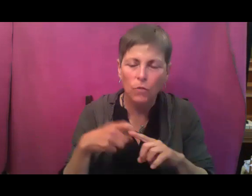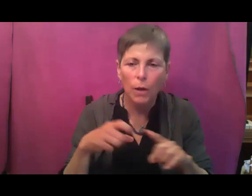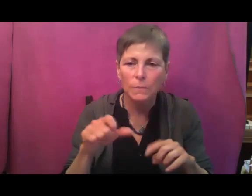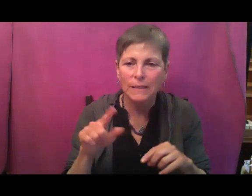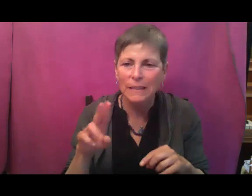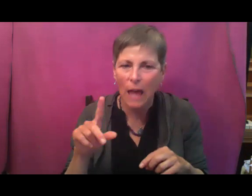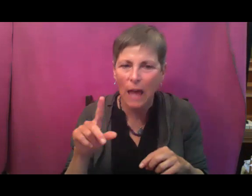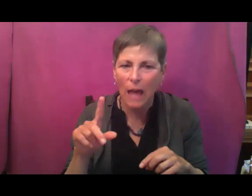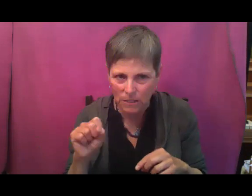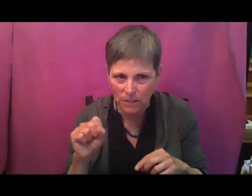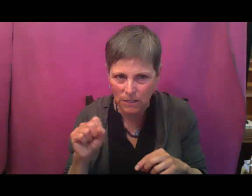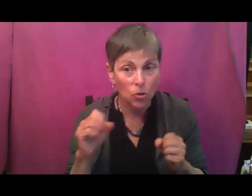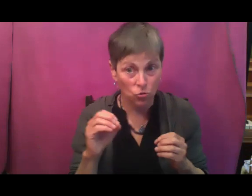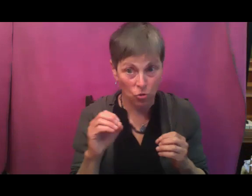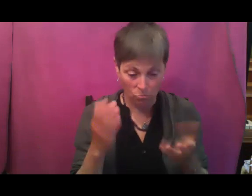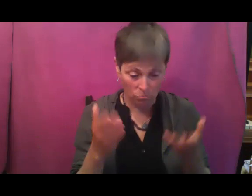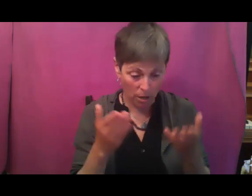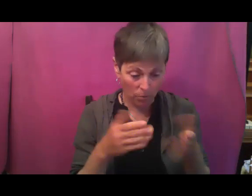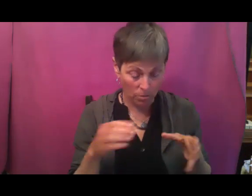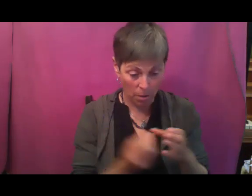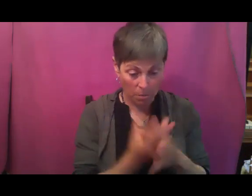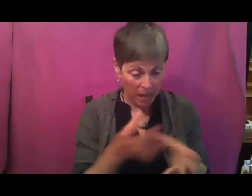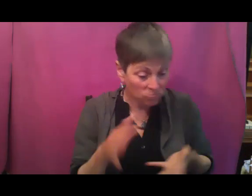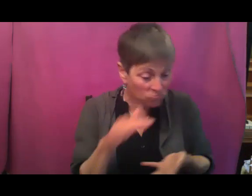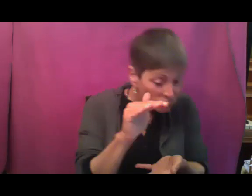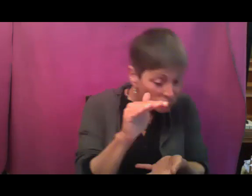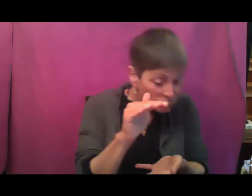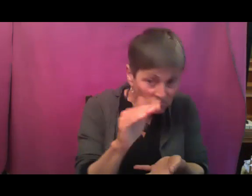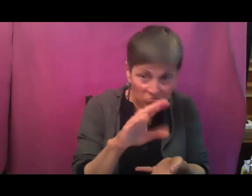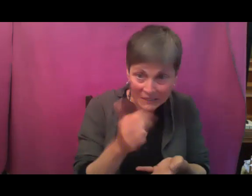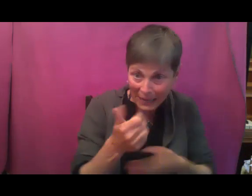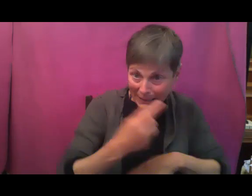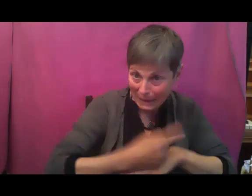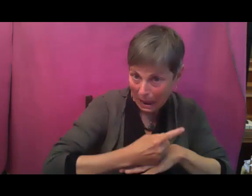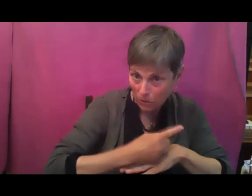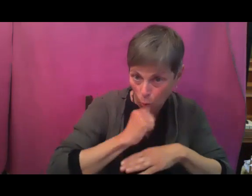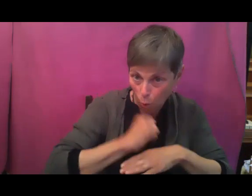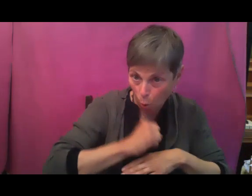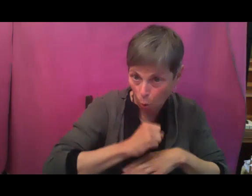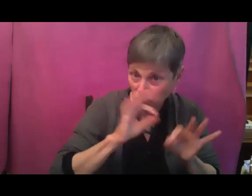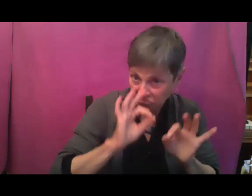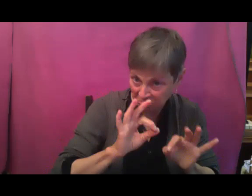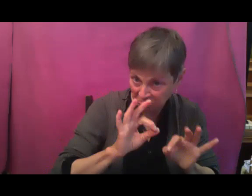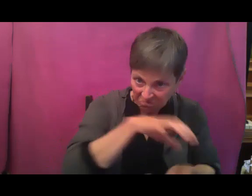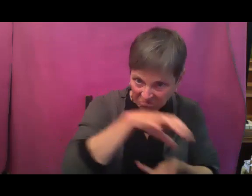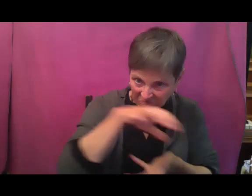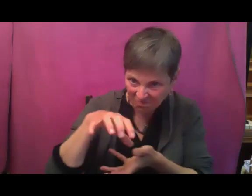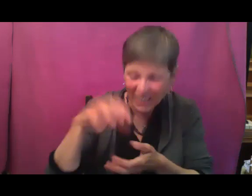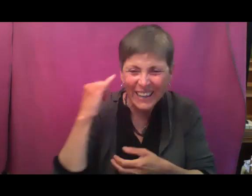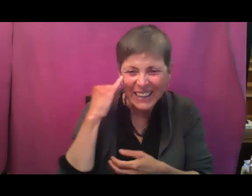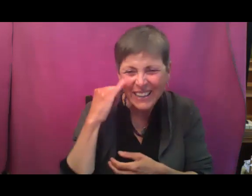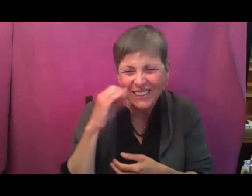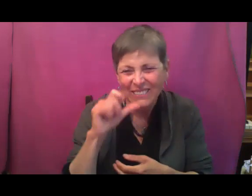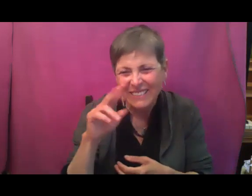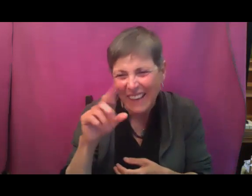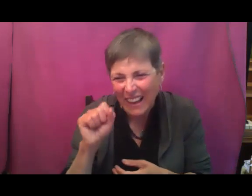little transplant that is ideally like a 10 day old transplant. And if you're really struggling with slugs and snails, like we